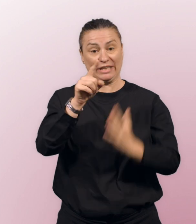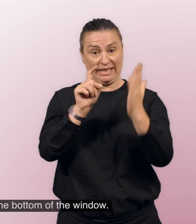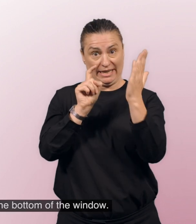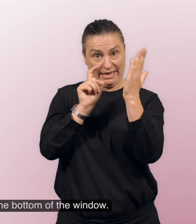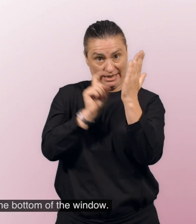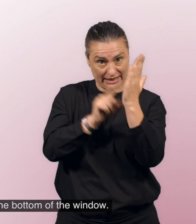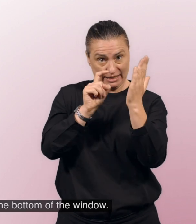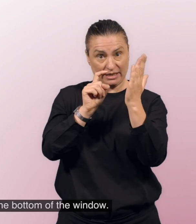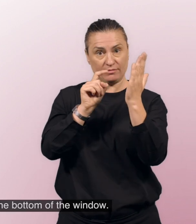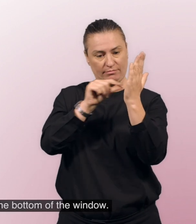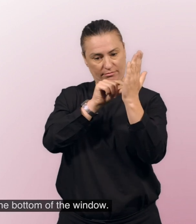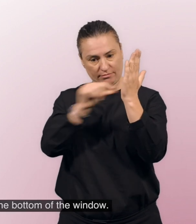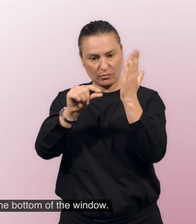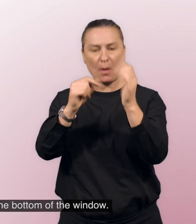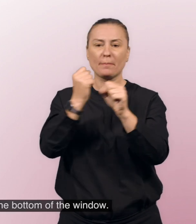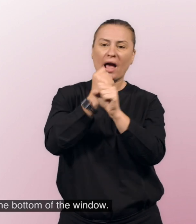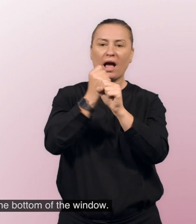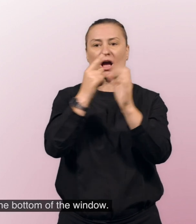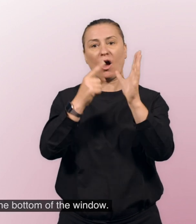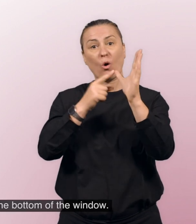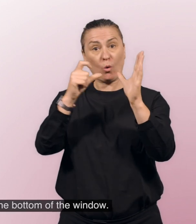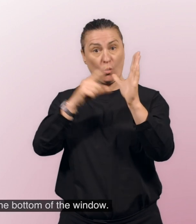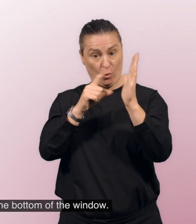Click on Make a Call near the bottom of the window.